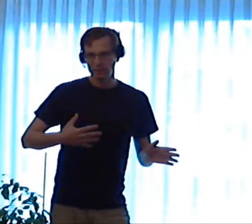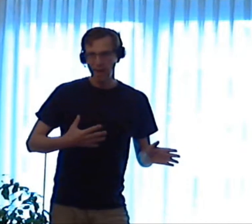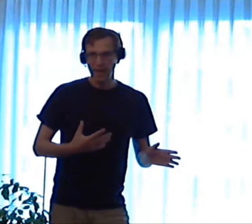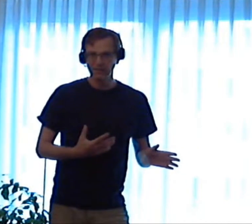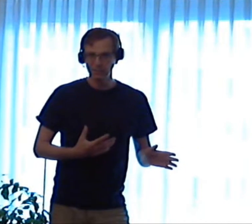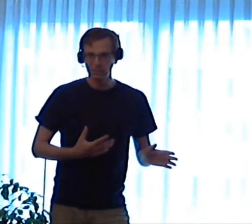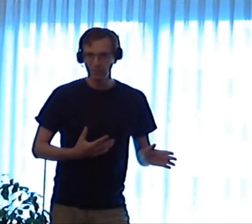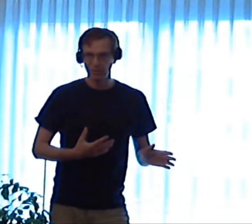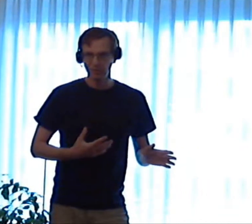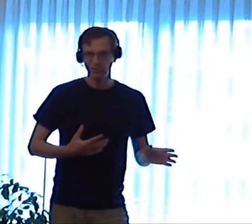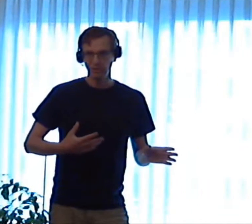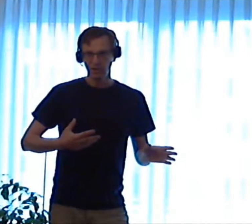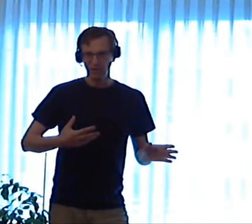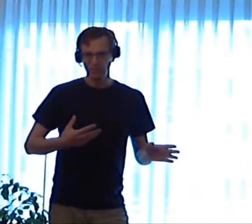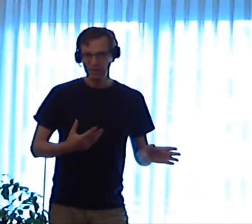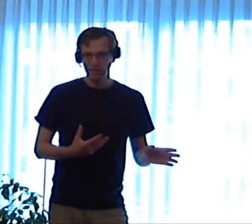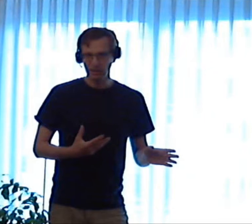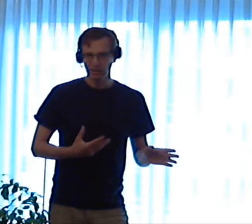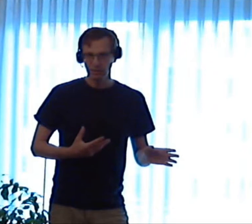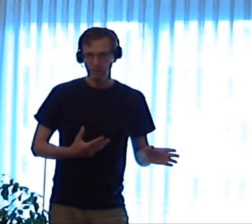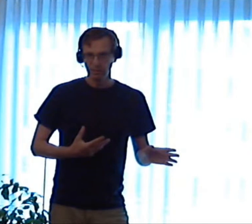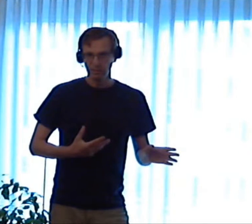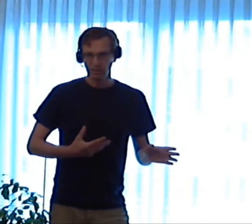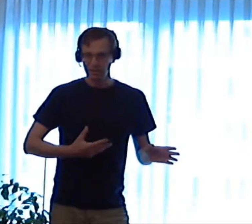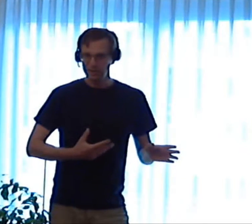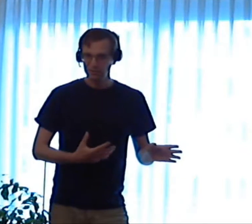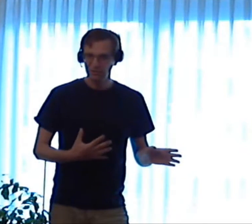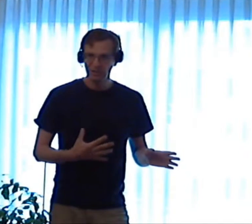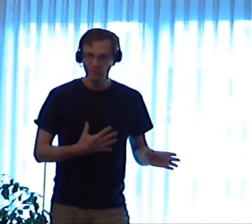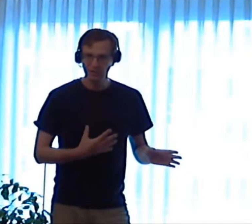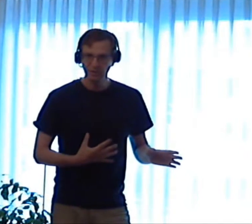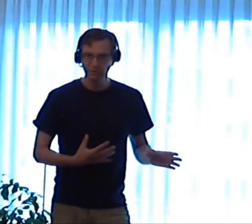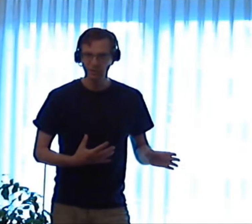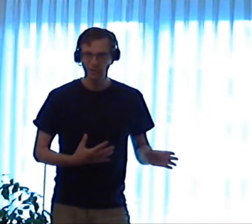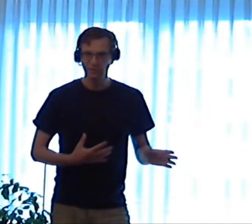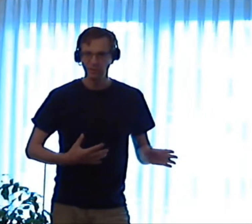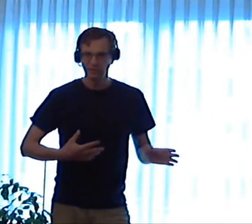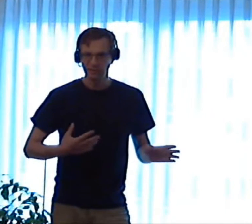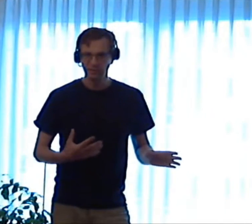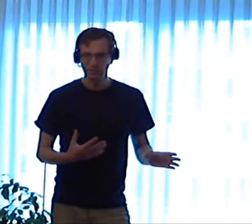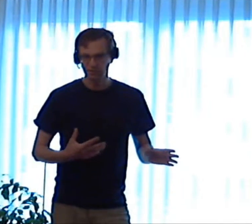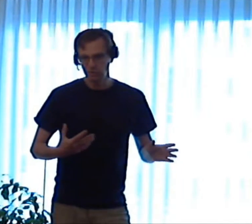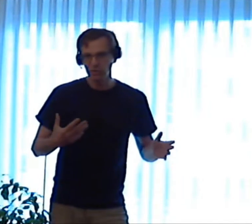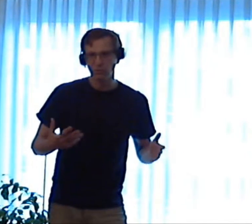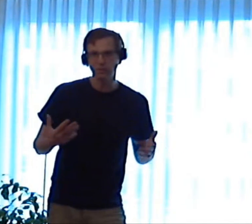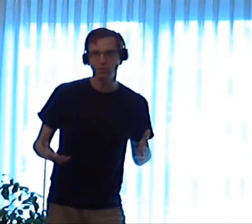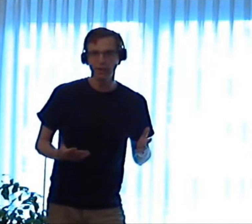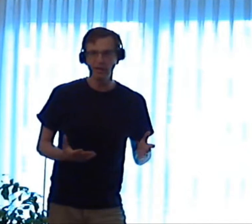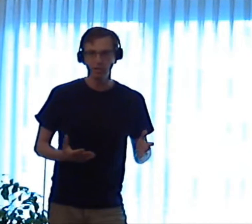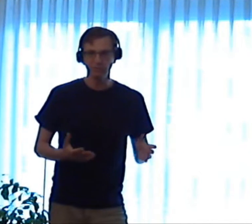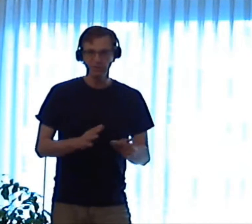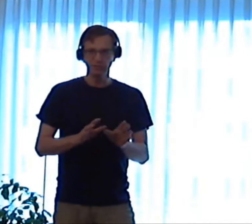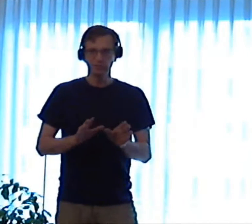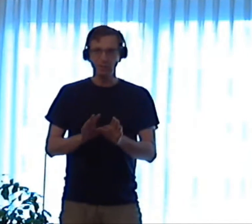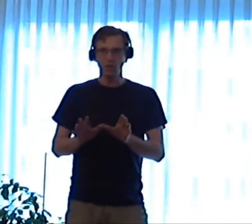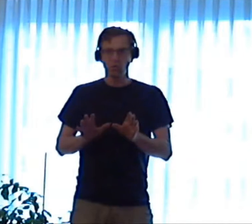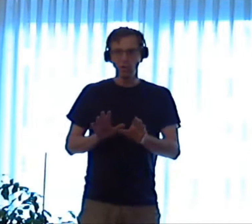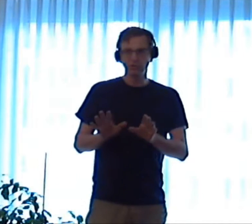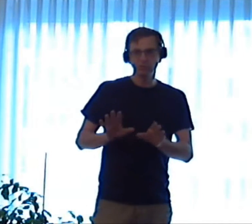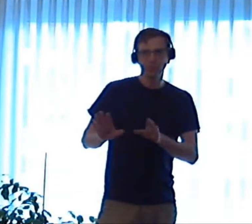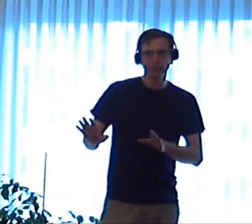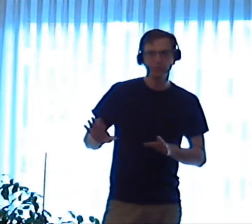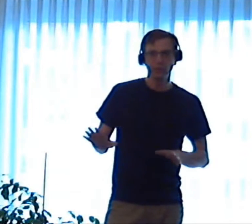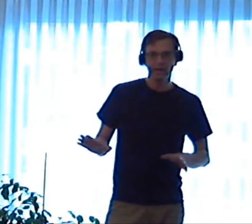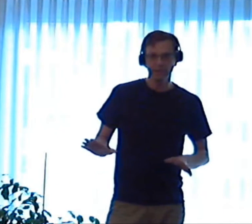a past experience, a feeling, a negative feeling within yourself that you are not really aware of and you somehow